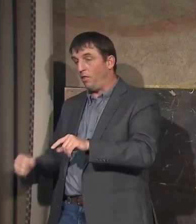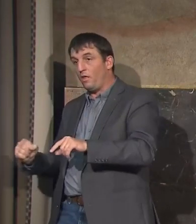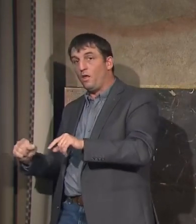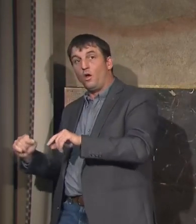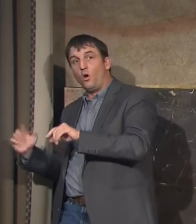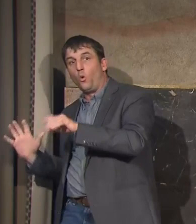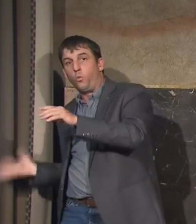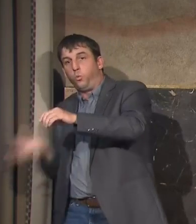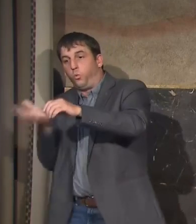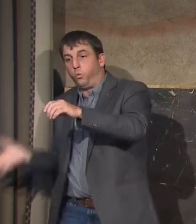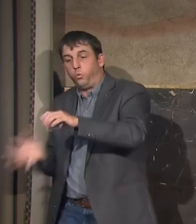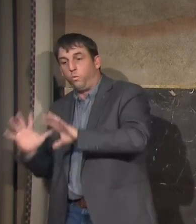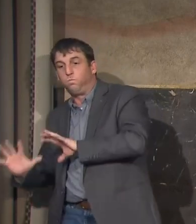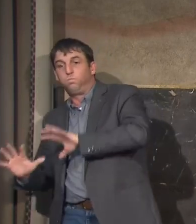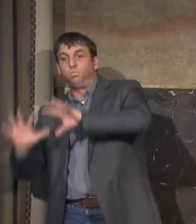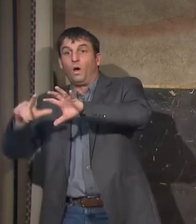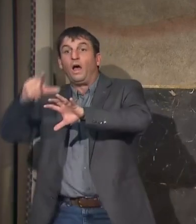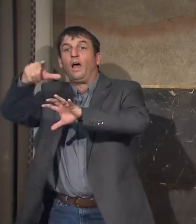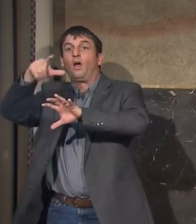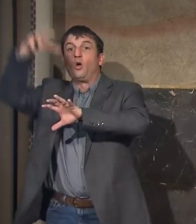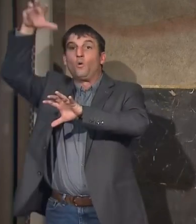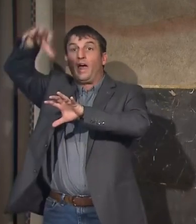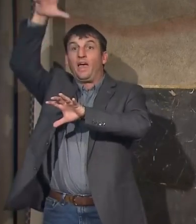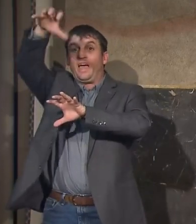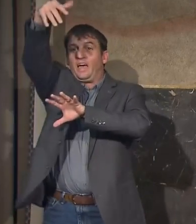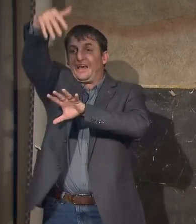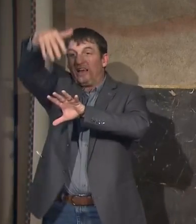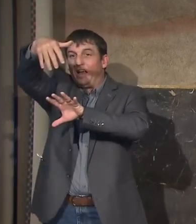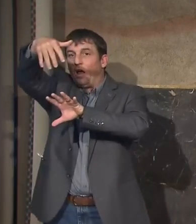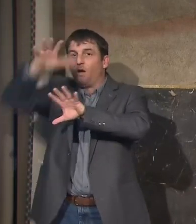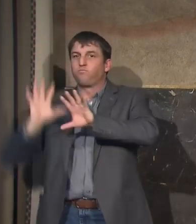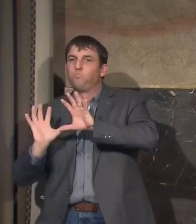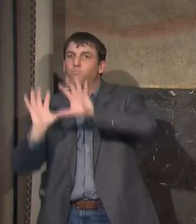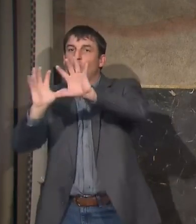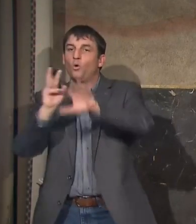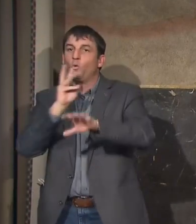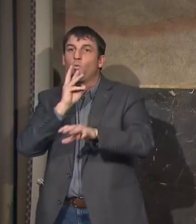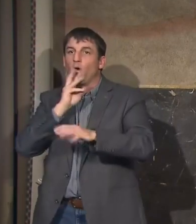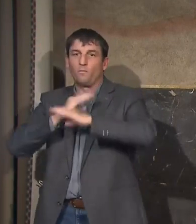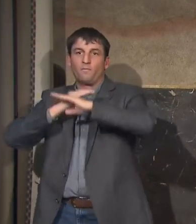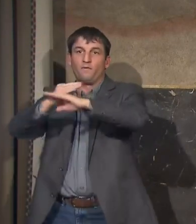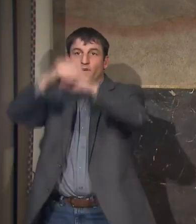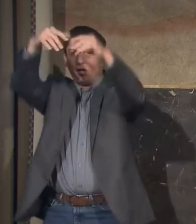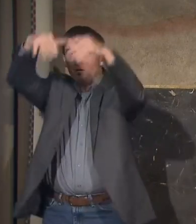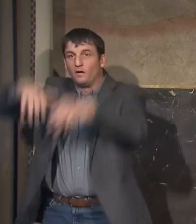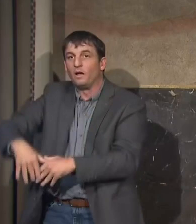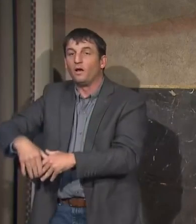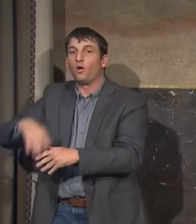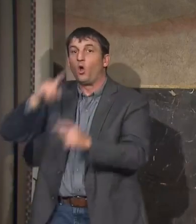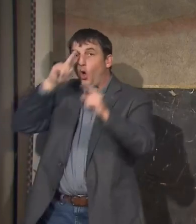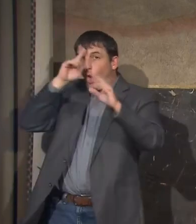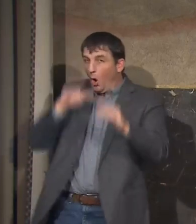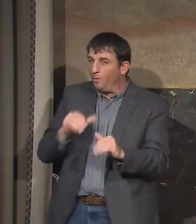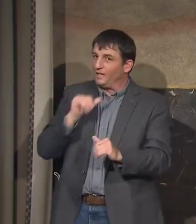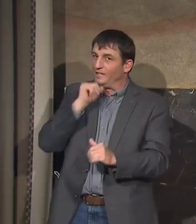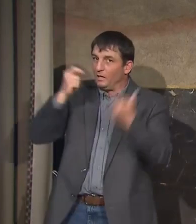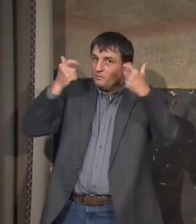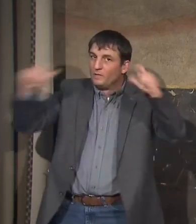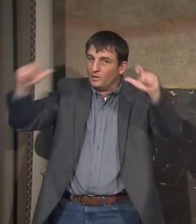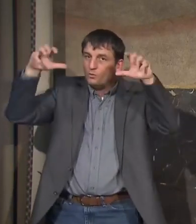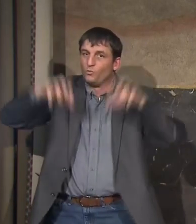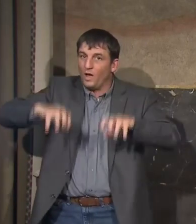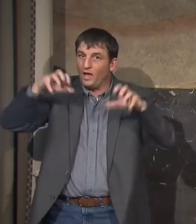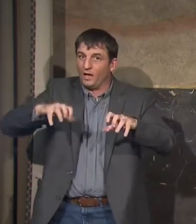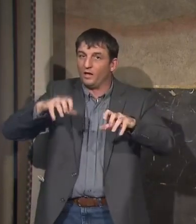actually continue to rise and so we obviously hope we don't get significant amounts of rain until the